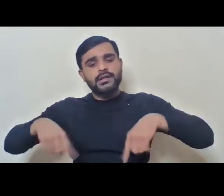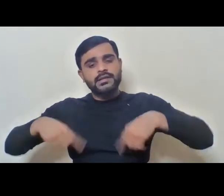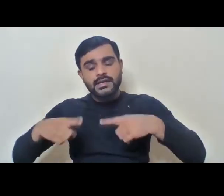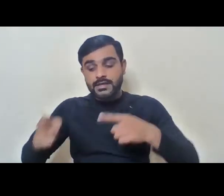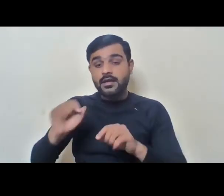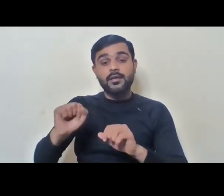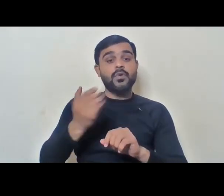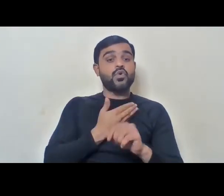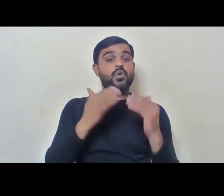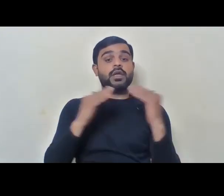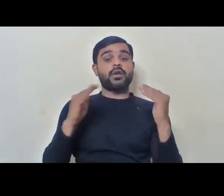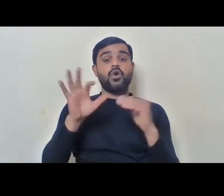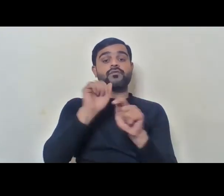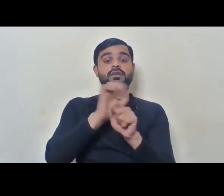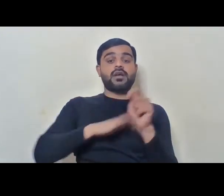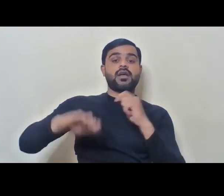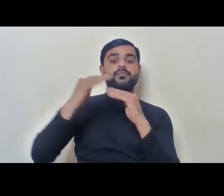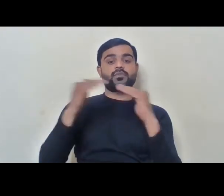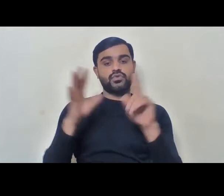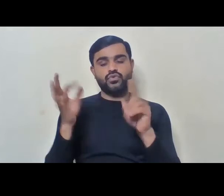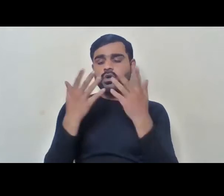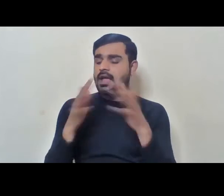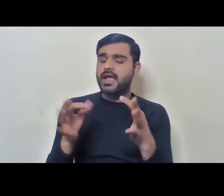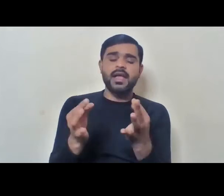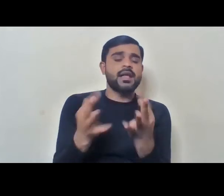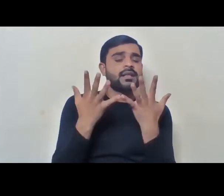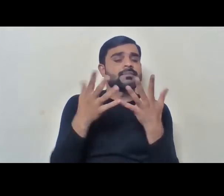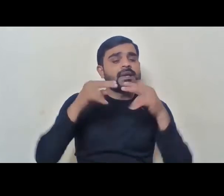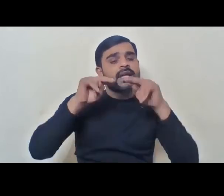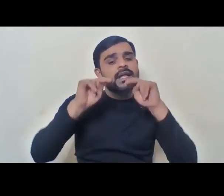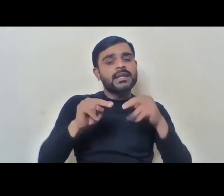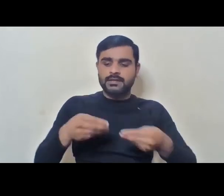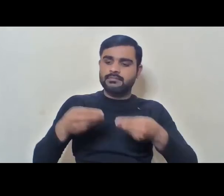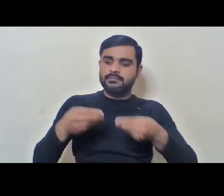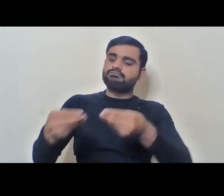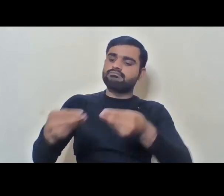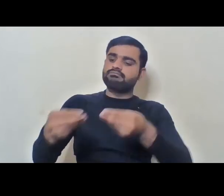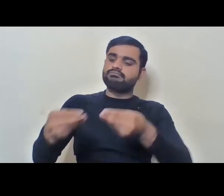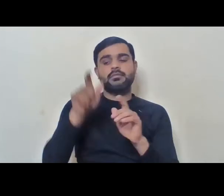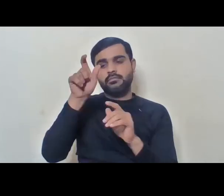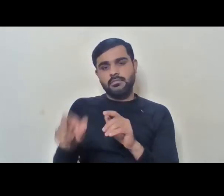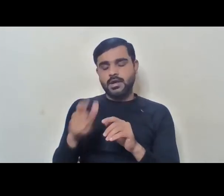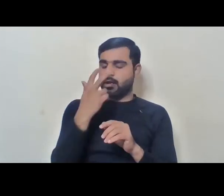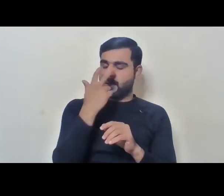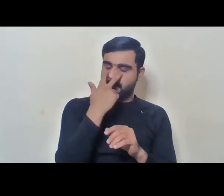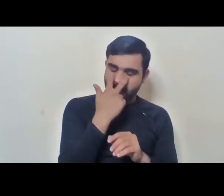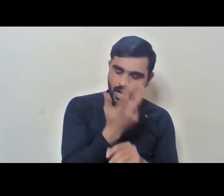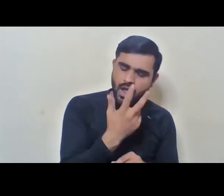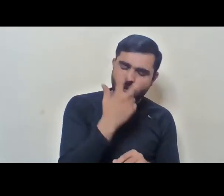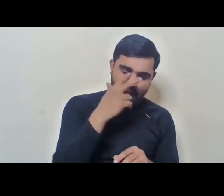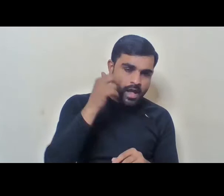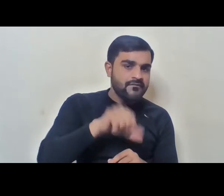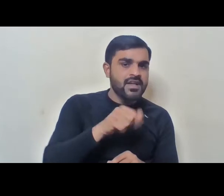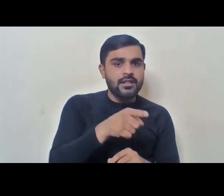equally with others. So it could be any special measures required. For example, if a person is blind or low vision, and that person